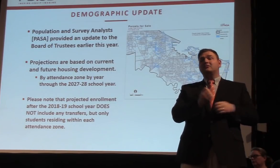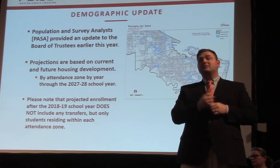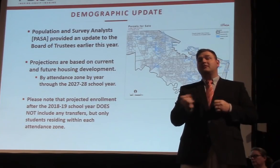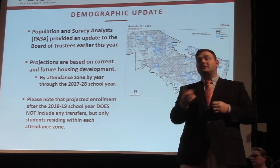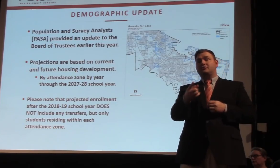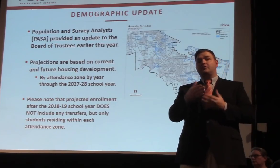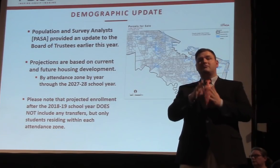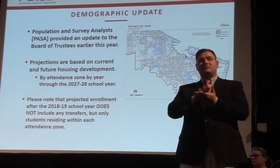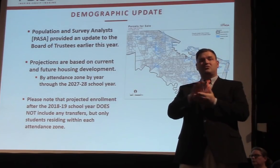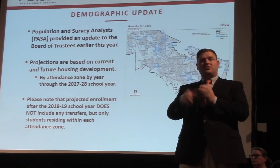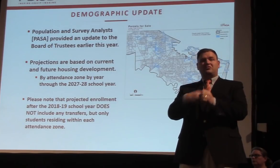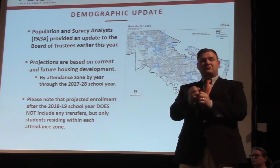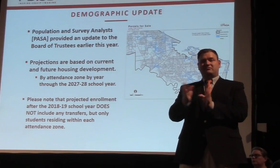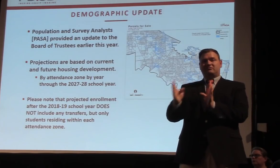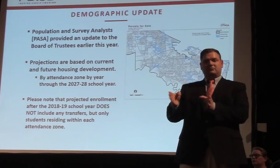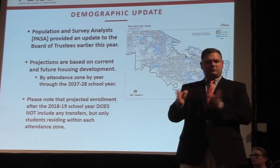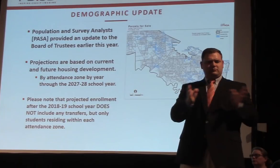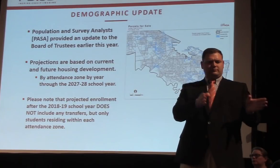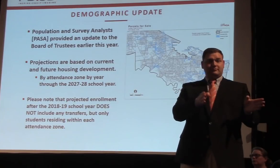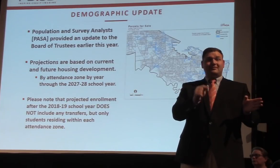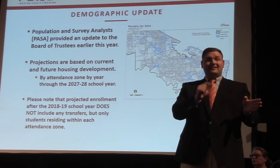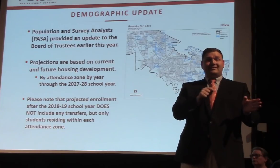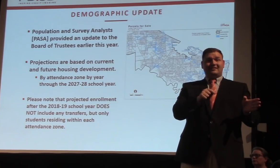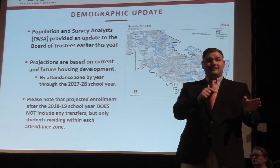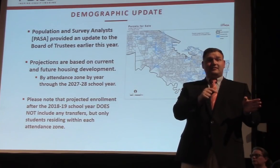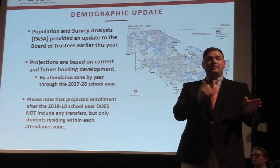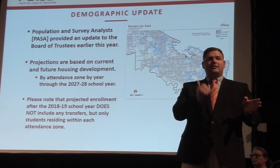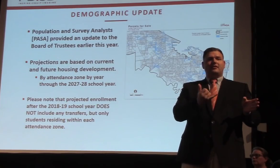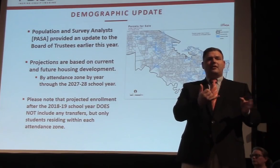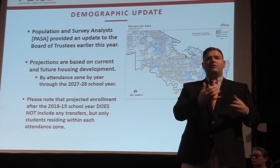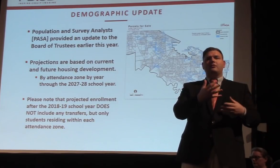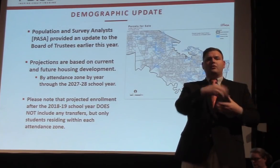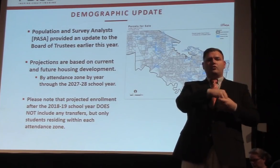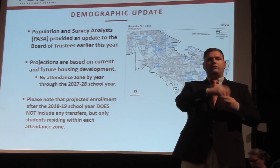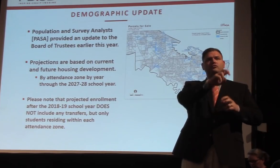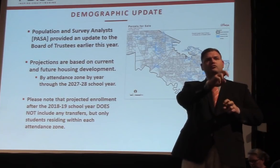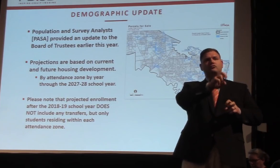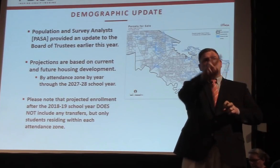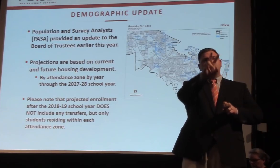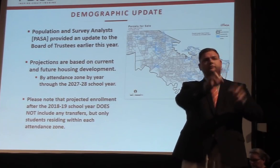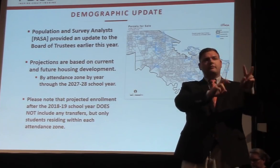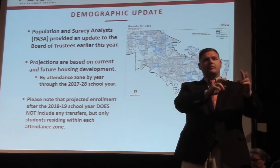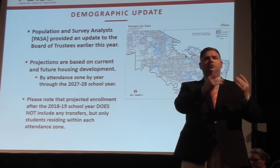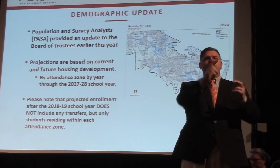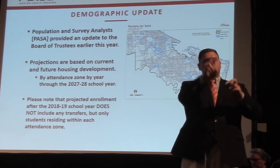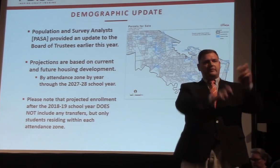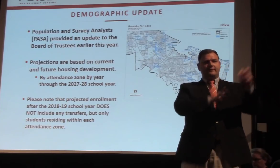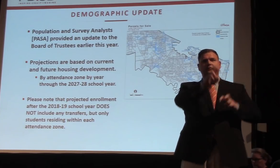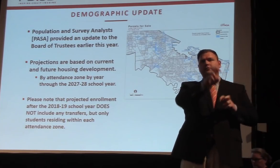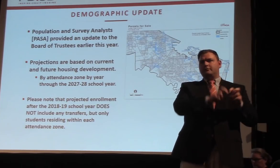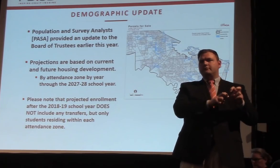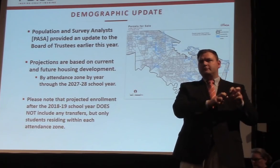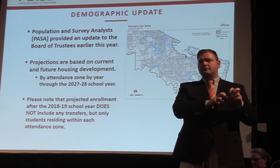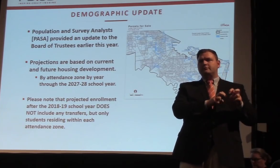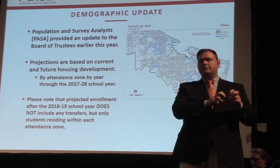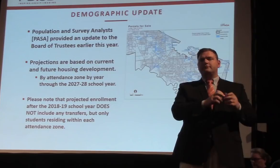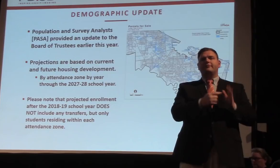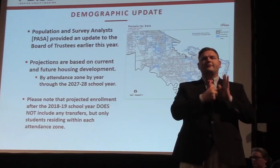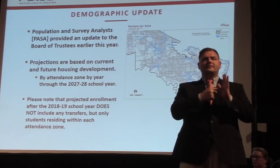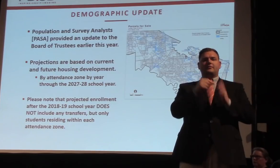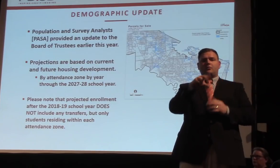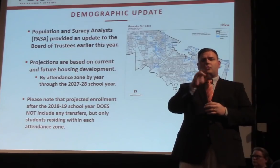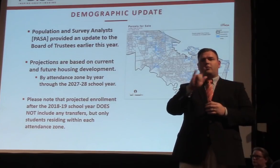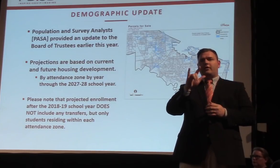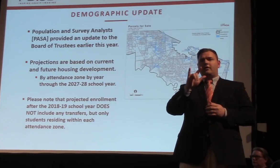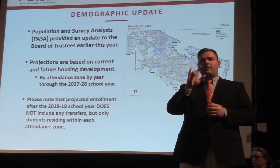year. It's important to realize that those numbers include transfers in and out. And so I've got an example here in a little bit. Quail Valley Middle School has